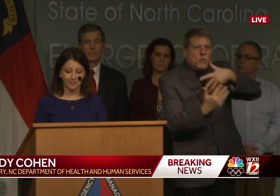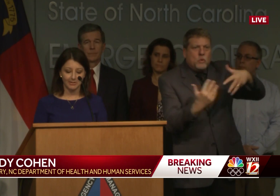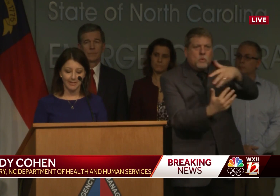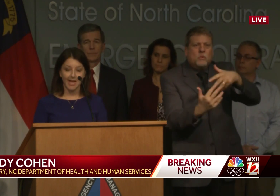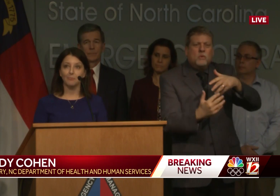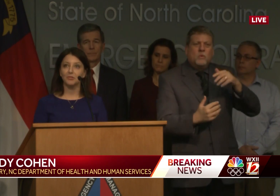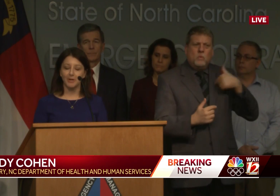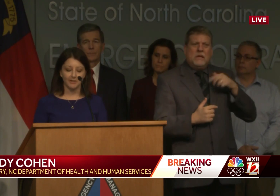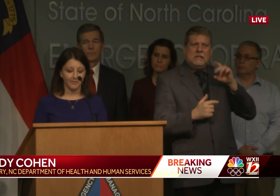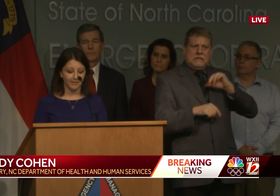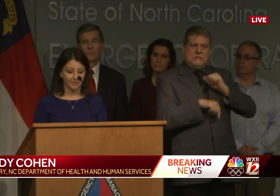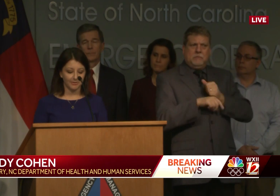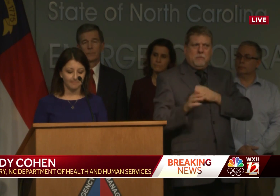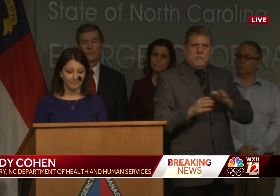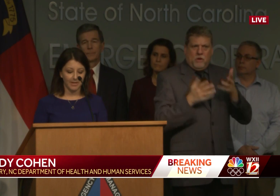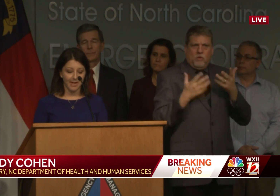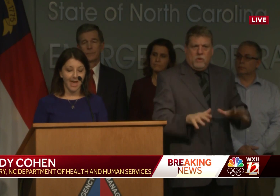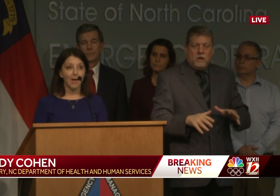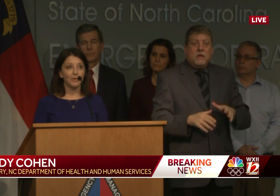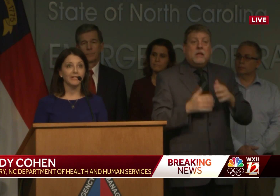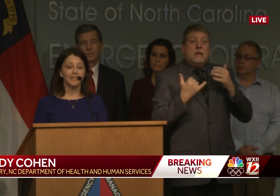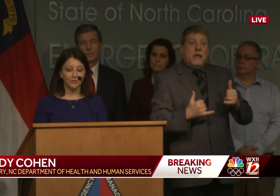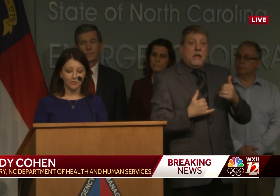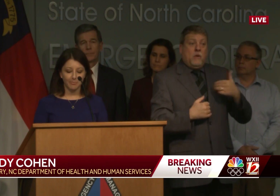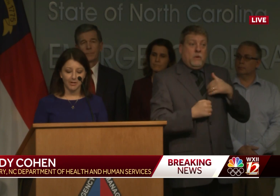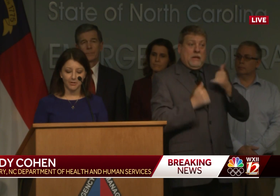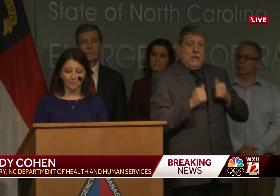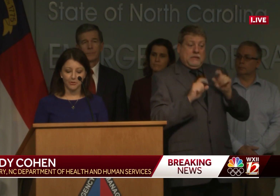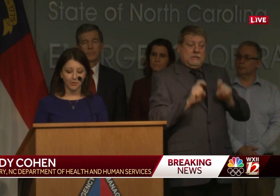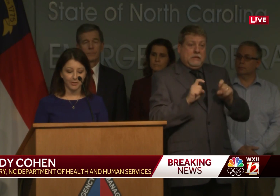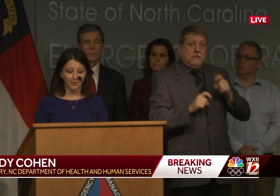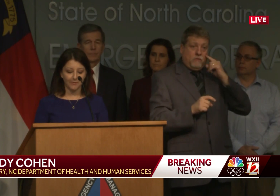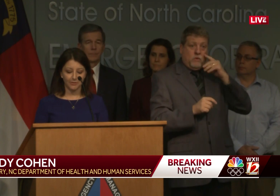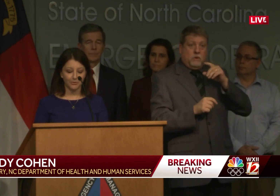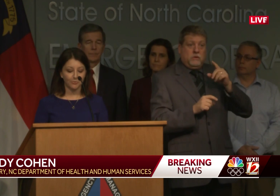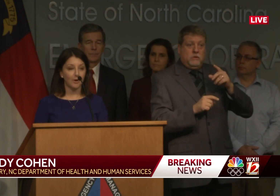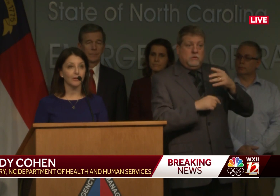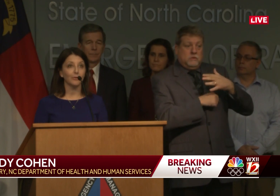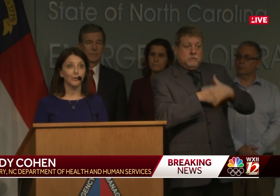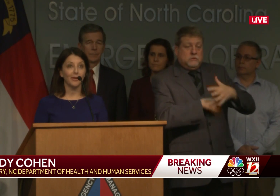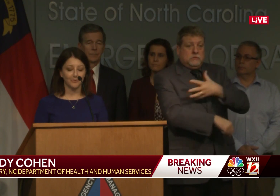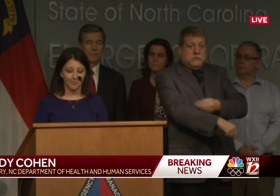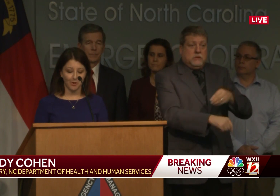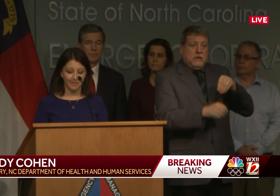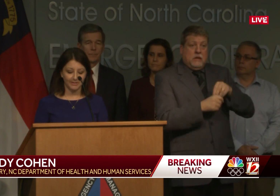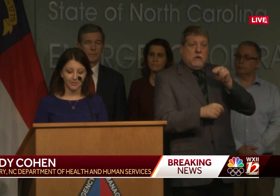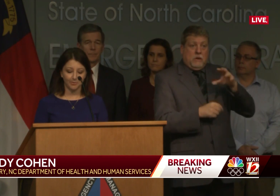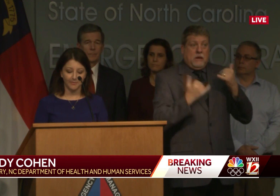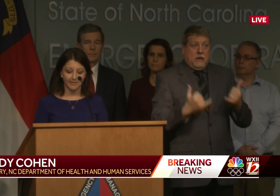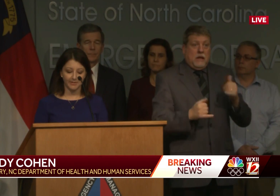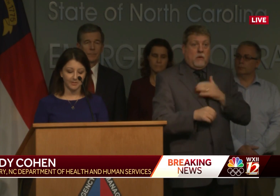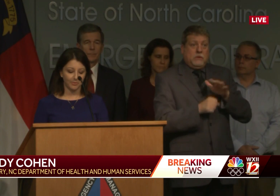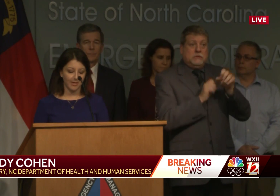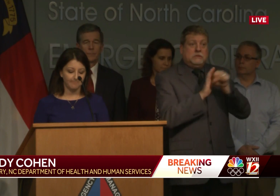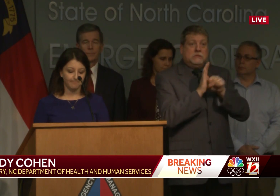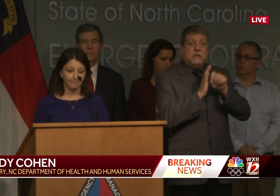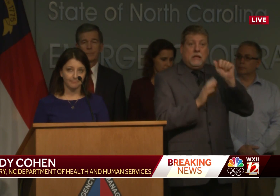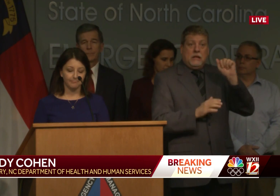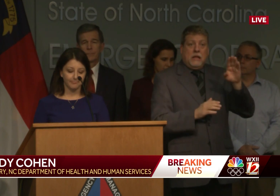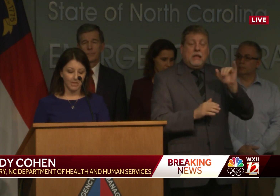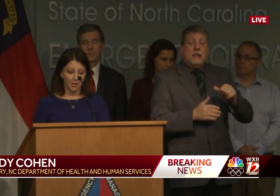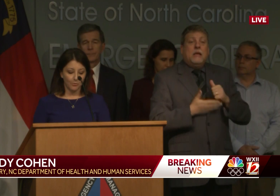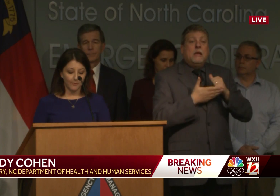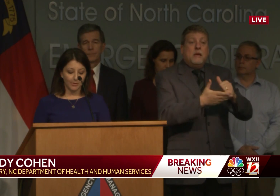faster and respond faster. And we continue to monitor returning travelers through our local health departments to prevent the spread.